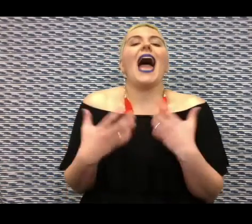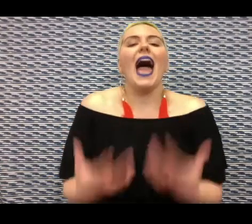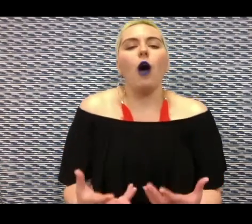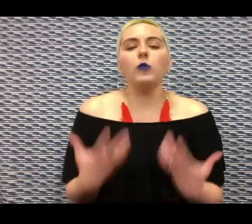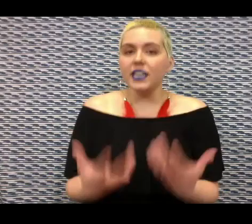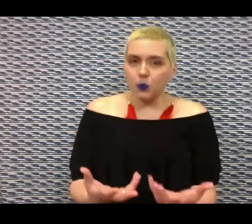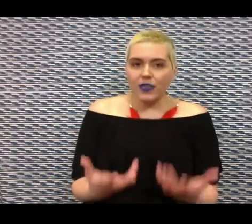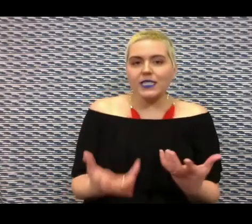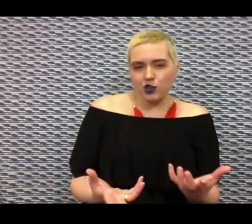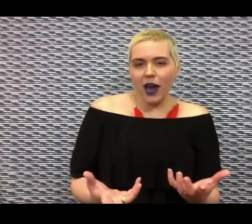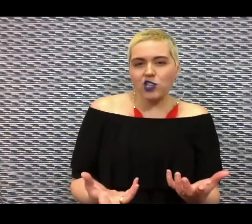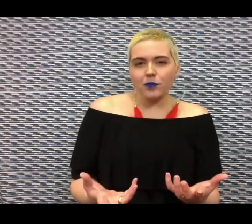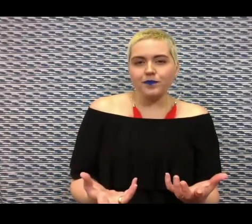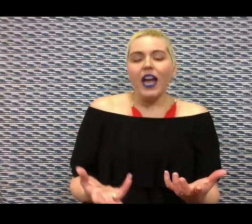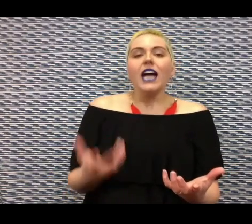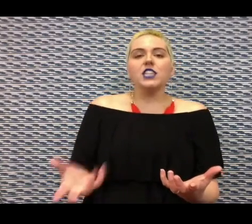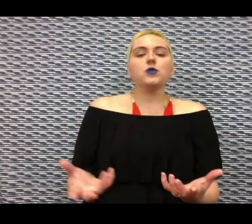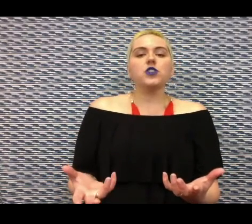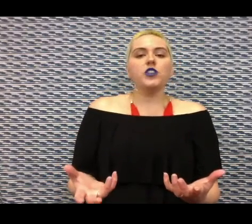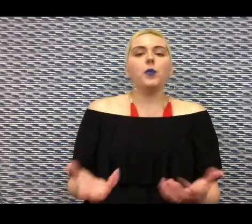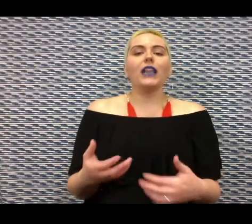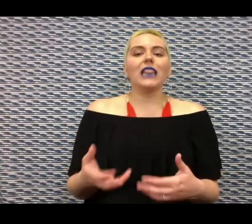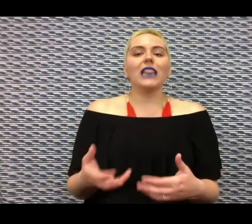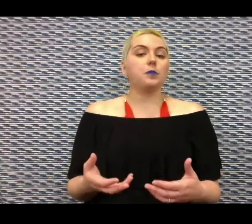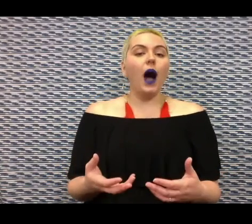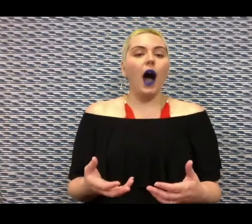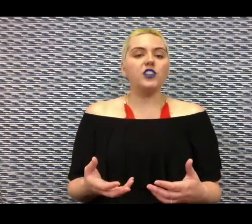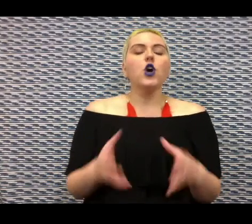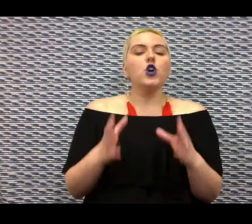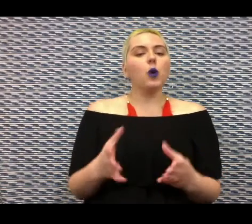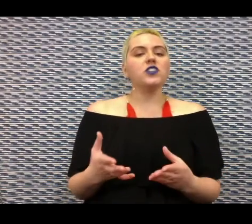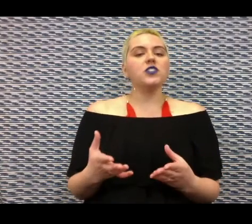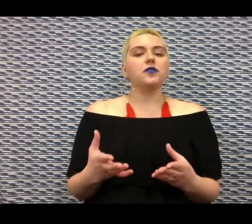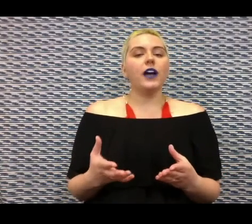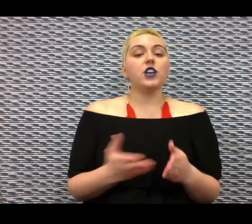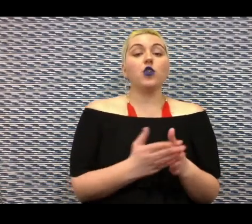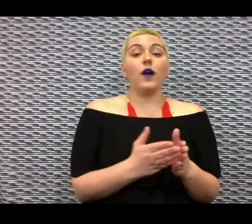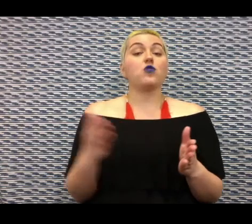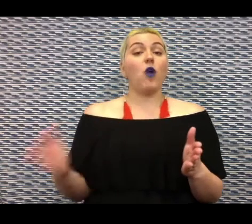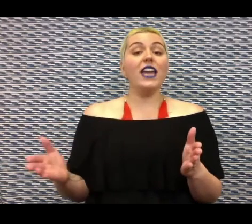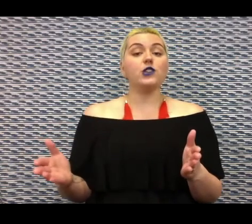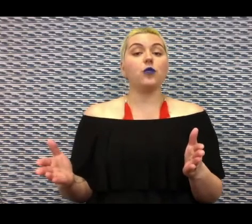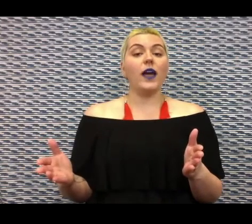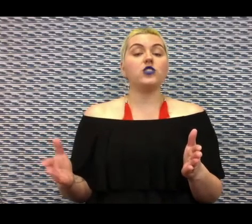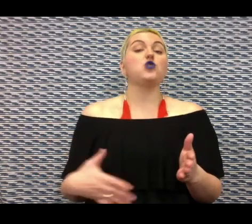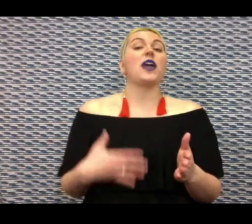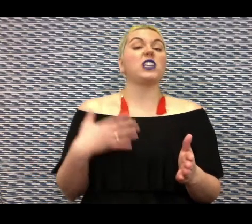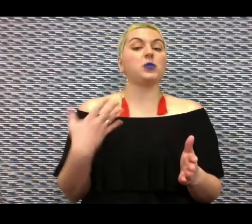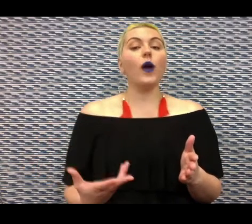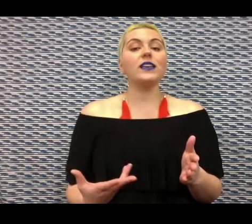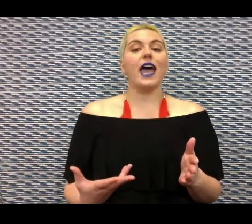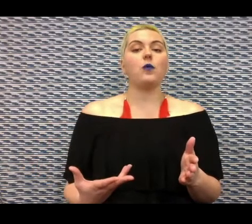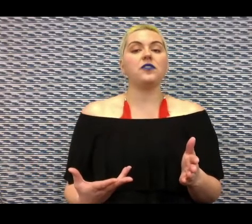how we express that attraction. This was noticed by Landon Parks who wanted to find a greater range of ways to